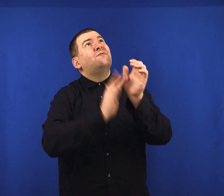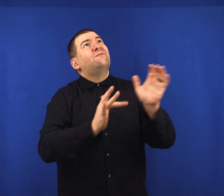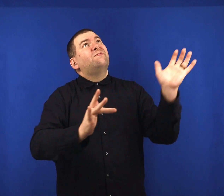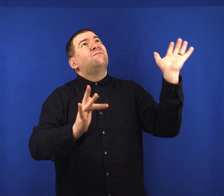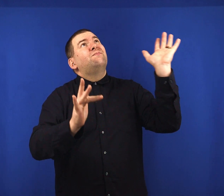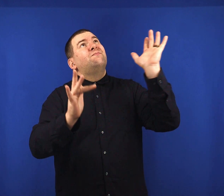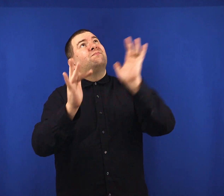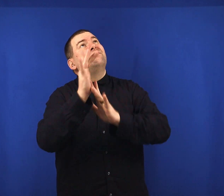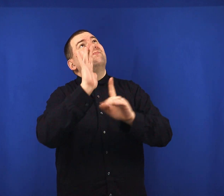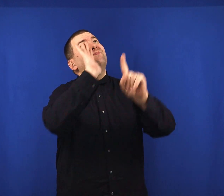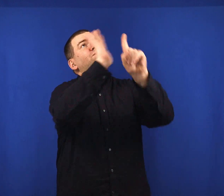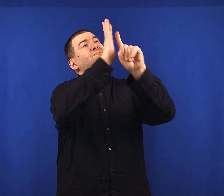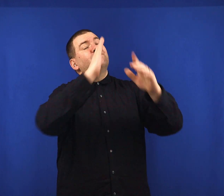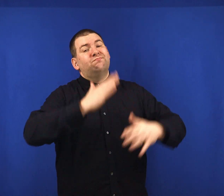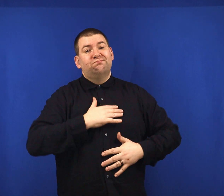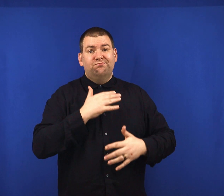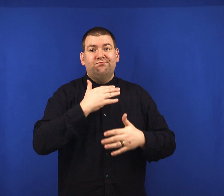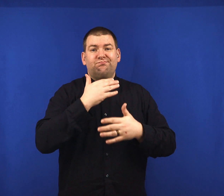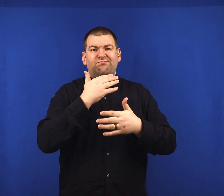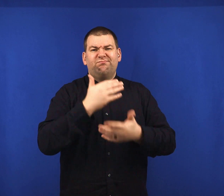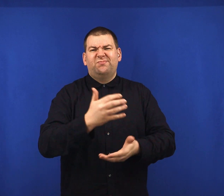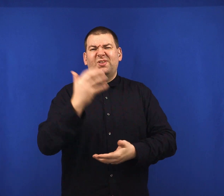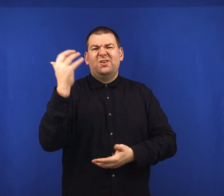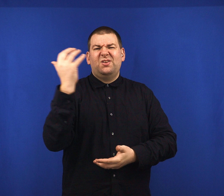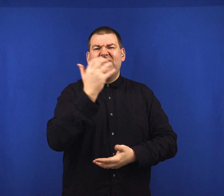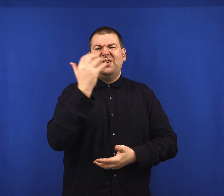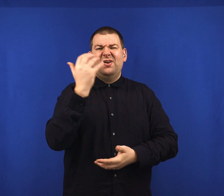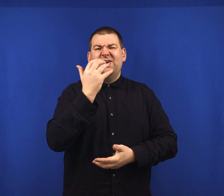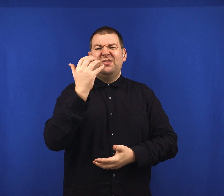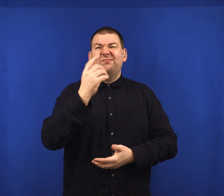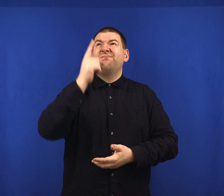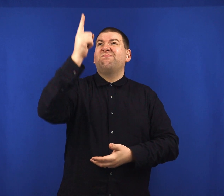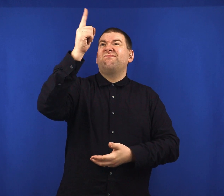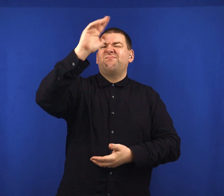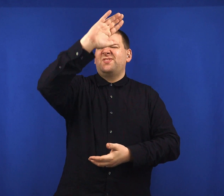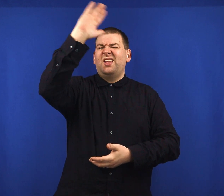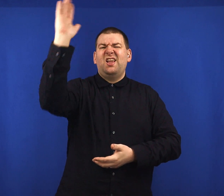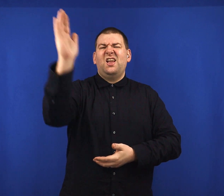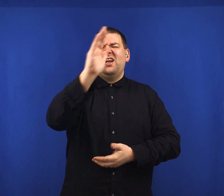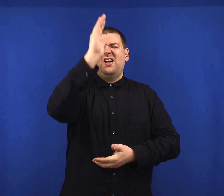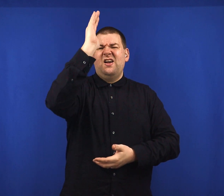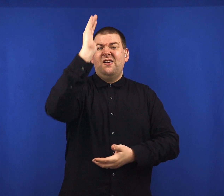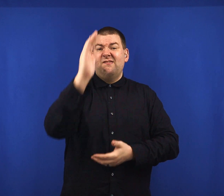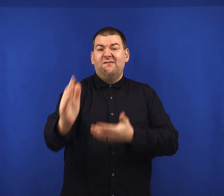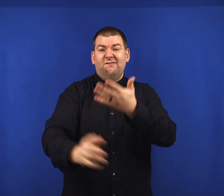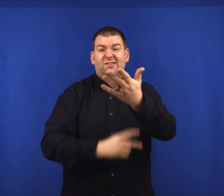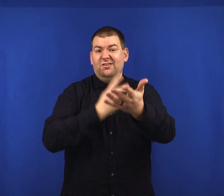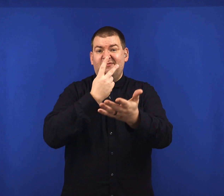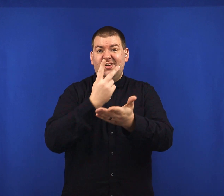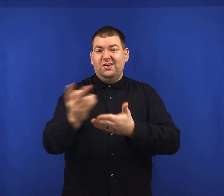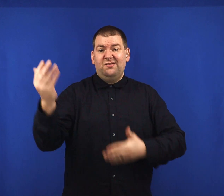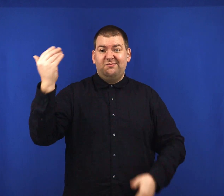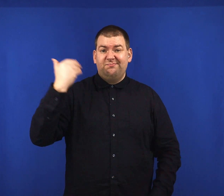His will. But He's never left me,